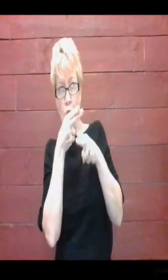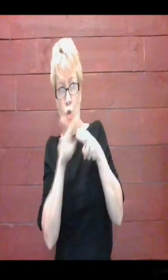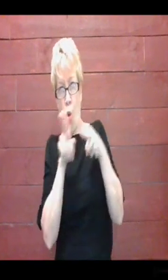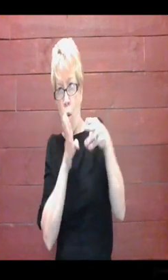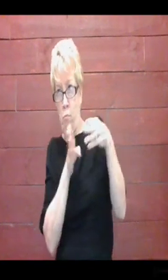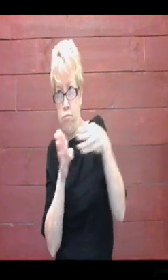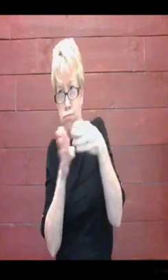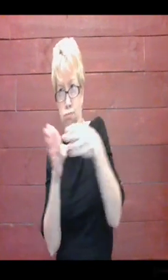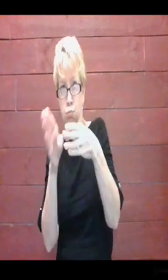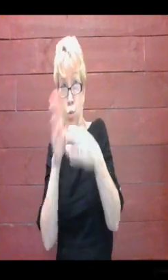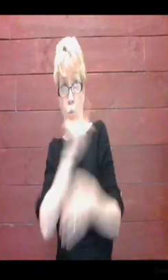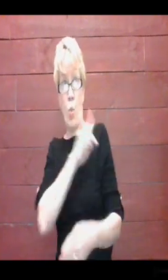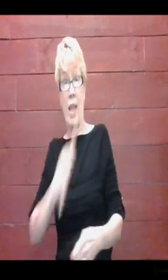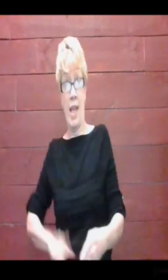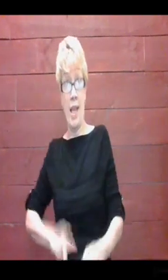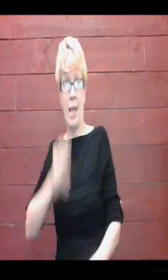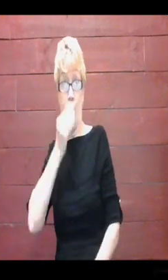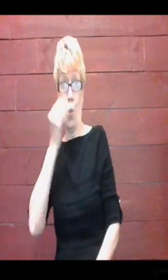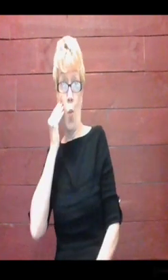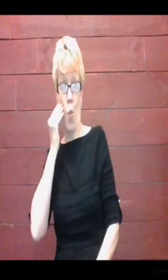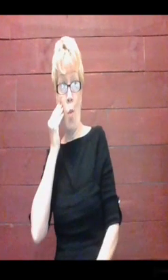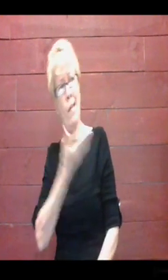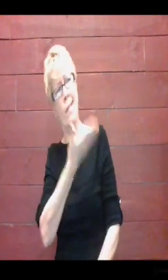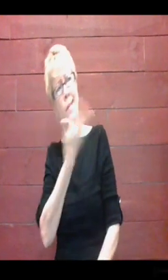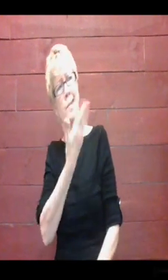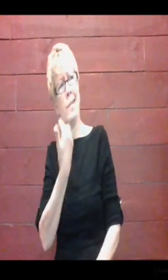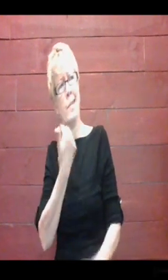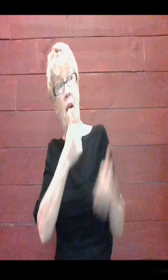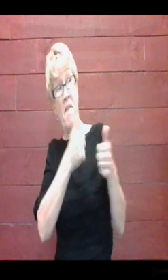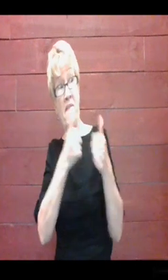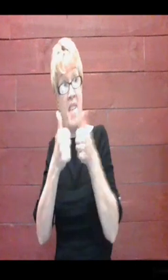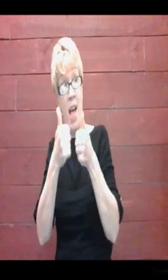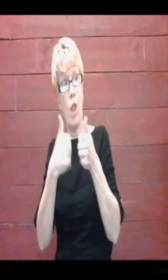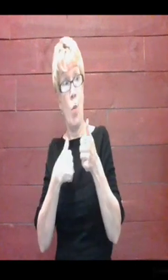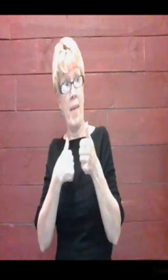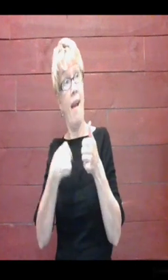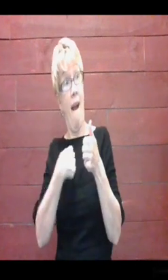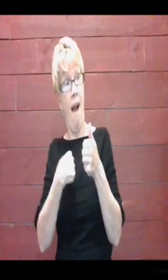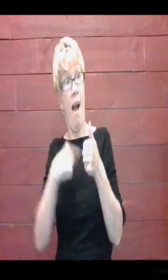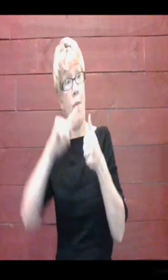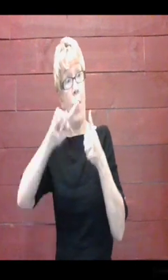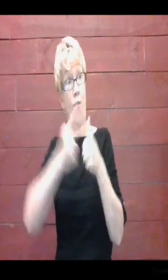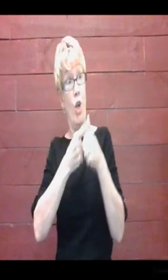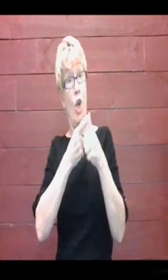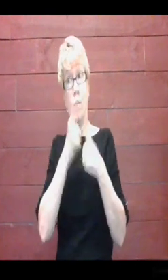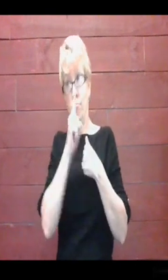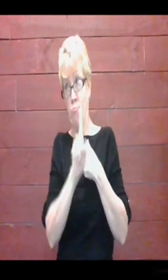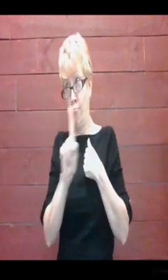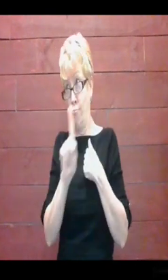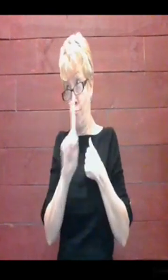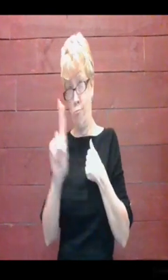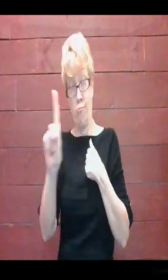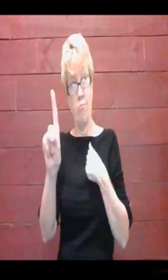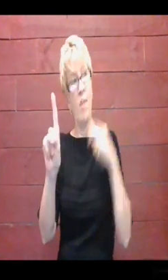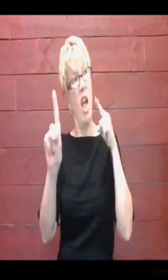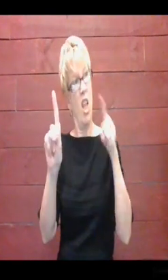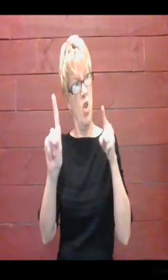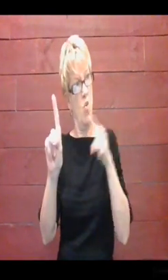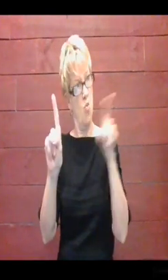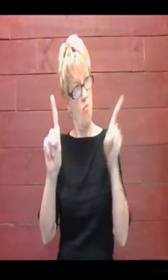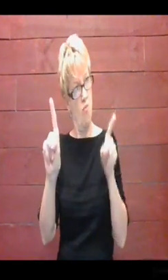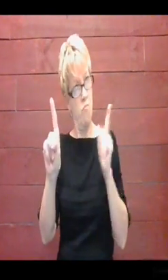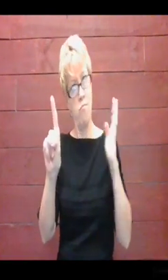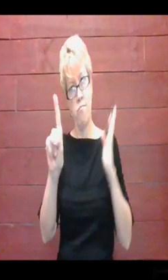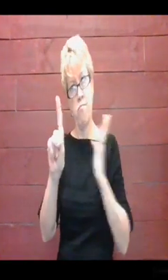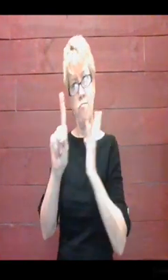king's palace. "'We'll be there soon if you follow me. I will go first, and you come along after me.'